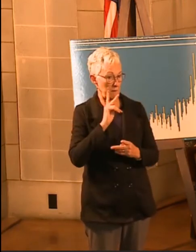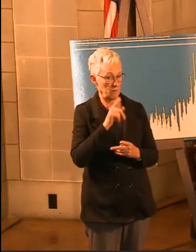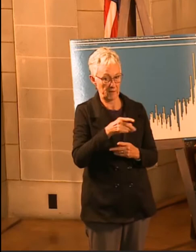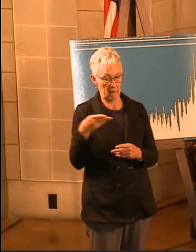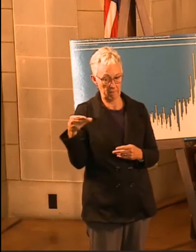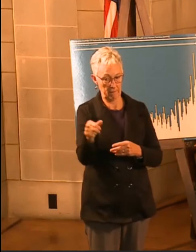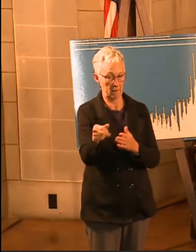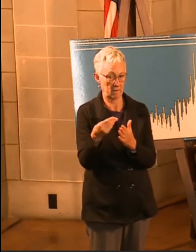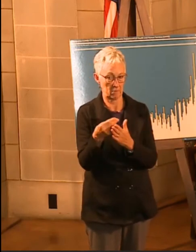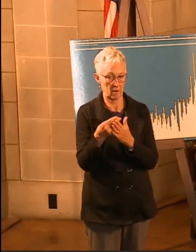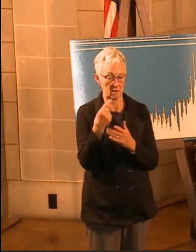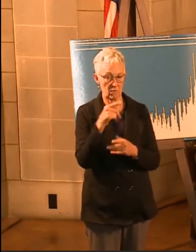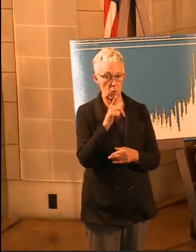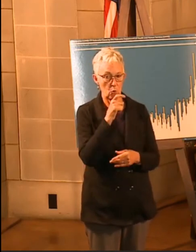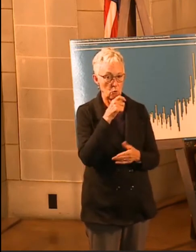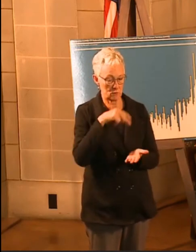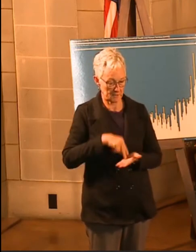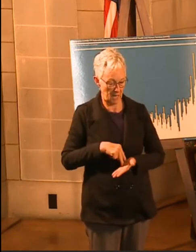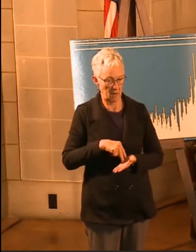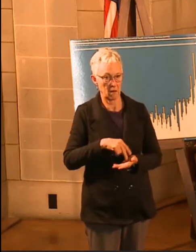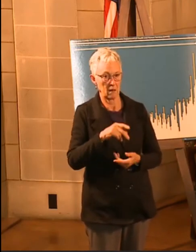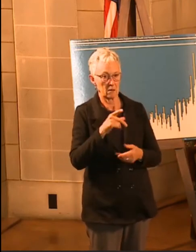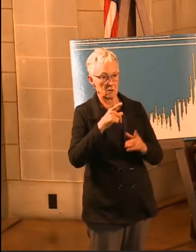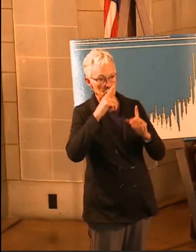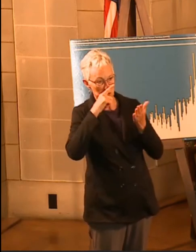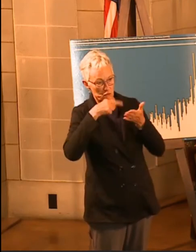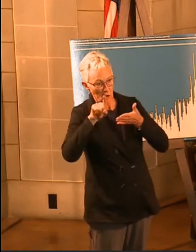they'll be able to use those funds for all those specific needs.